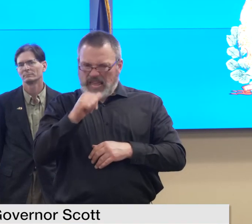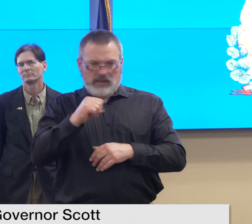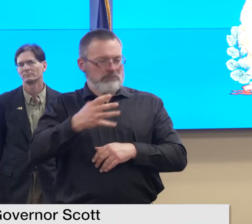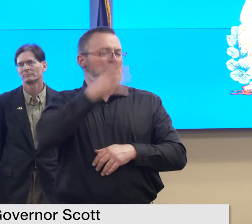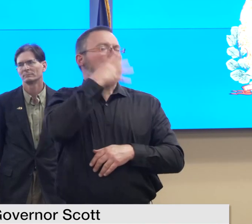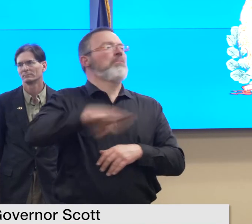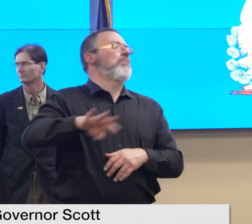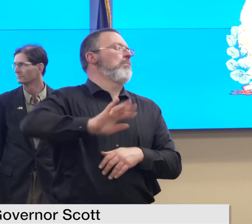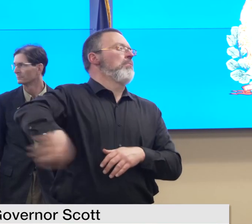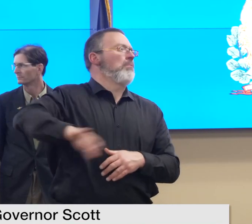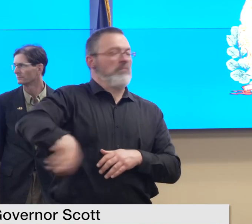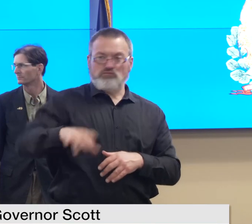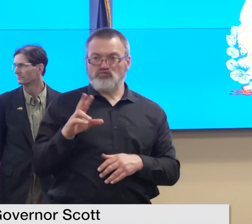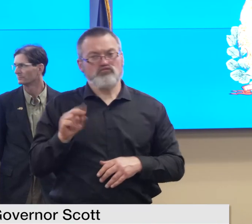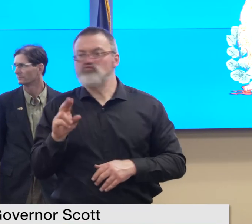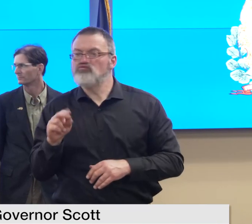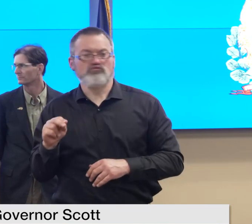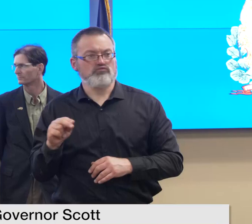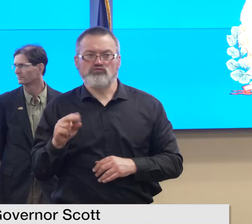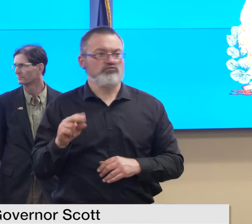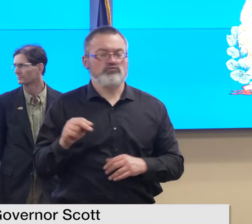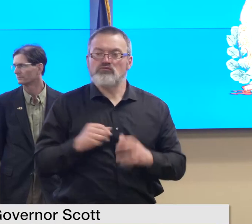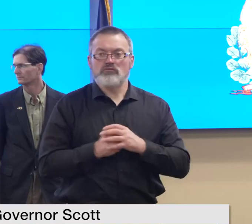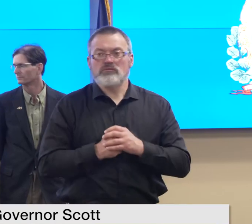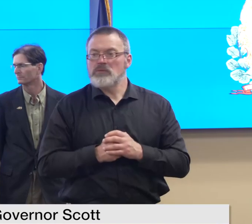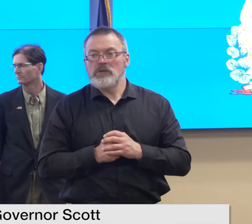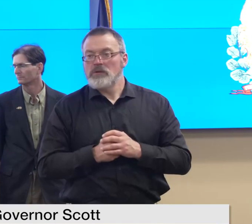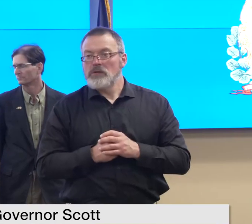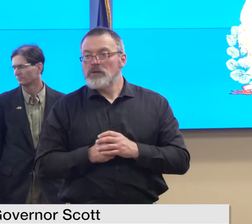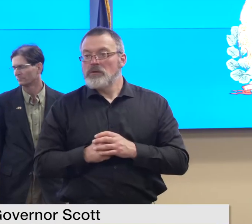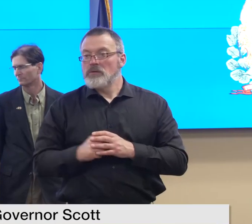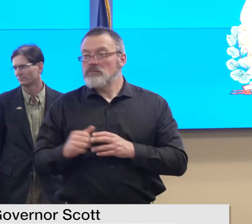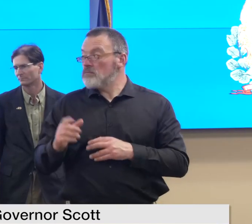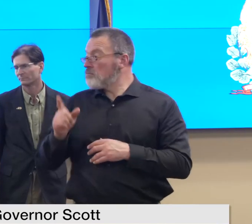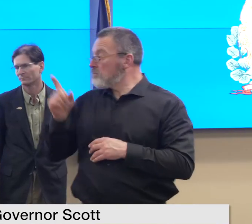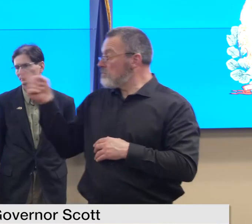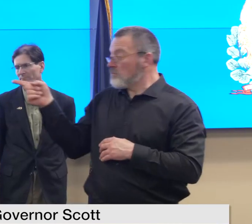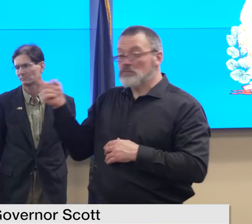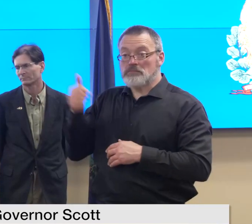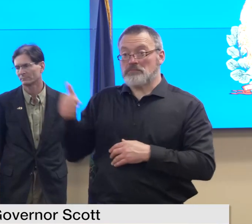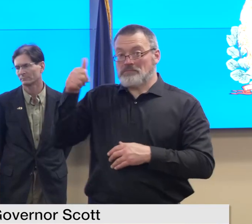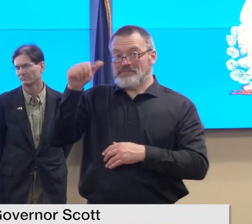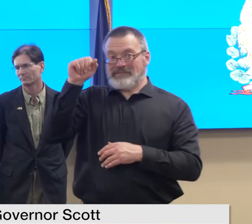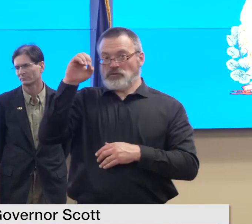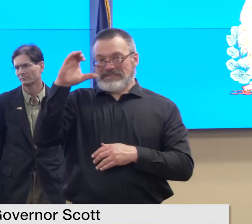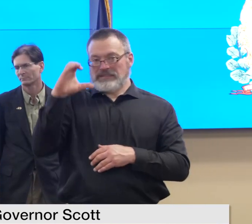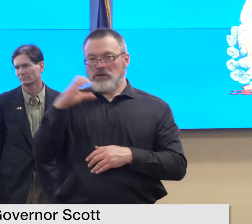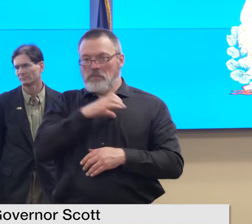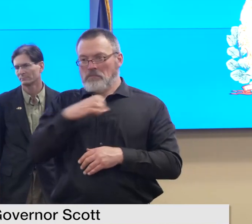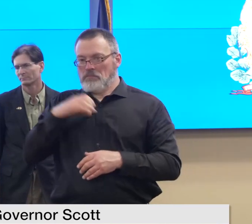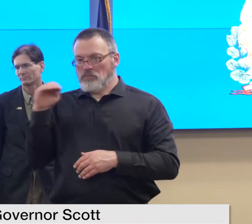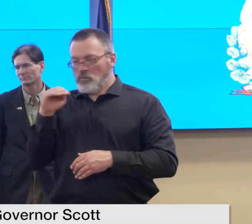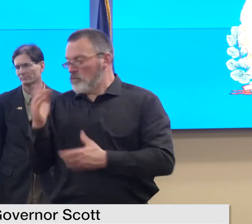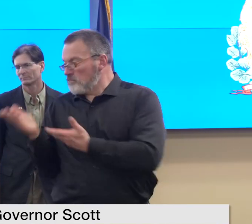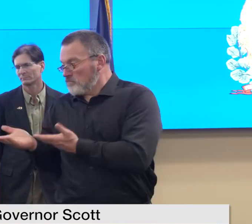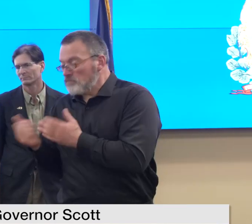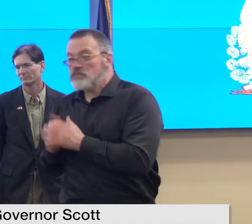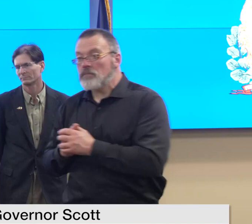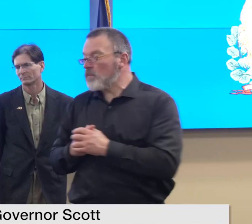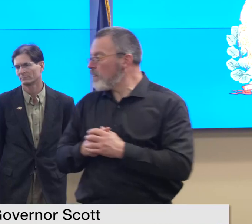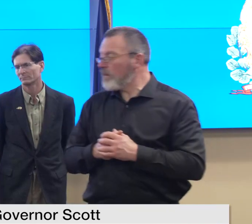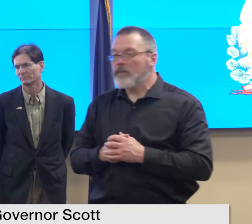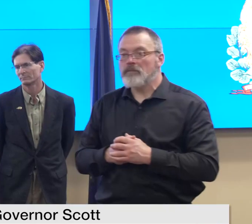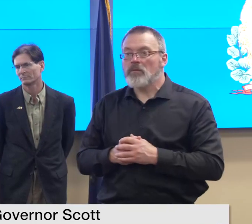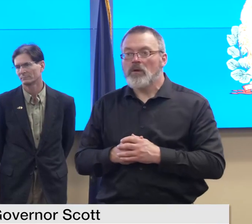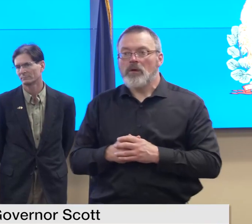stretch but be happy to take that go ahead so i i'm always a little hesitant when they